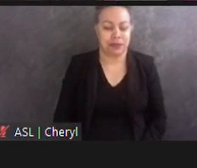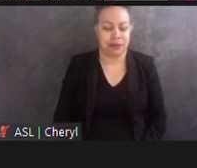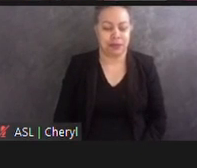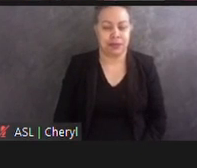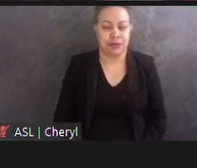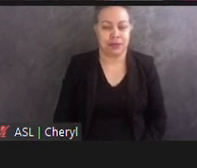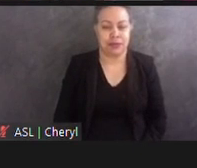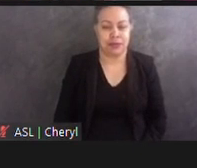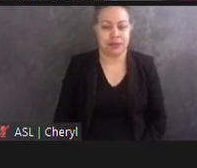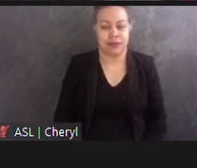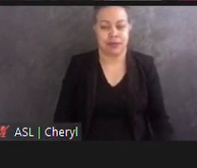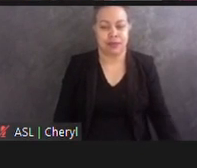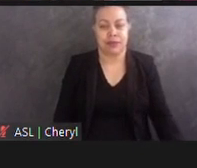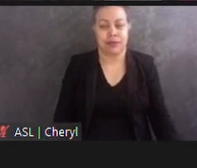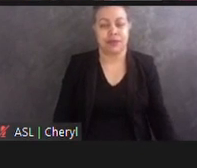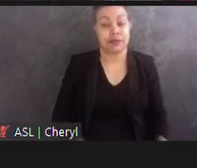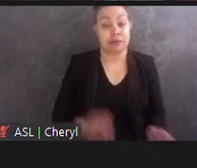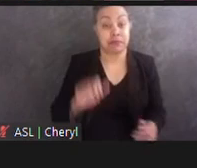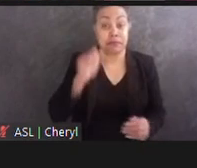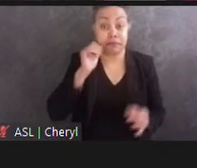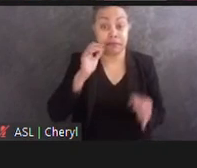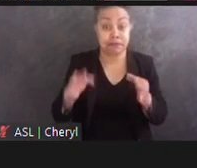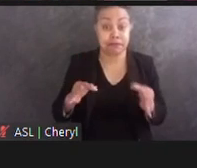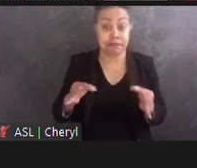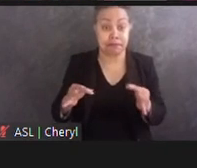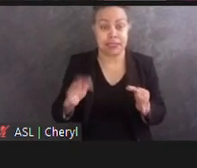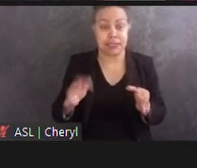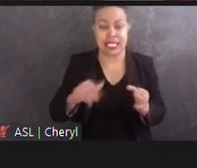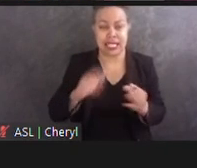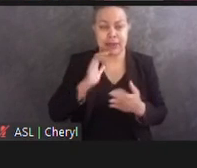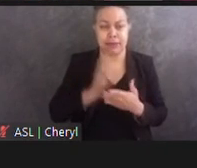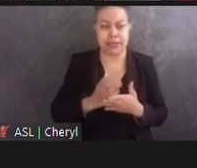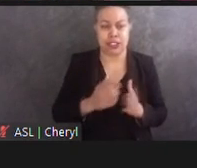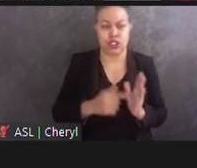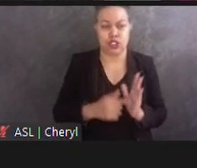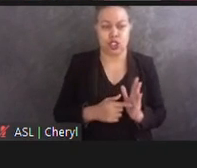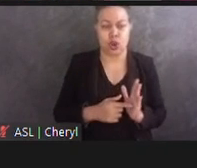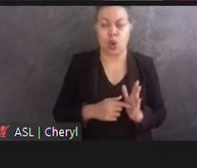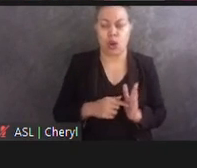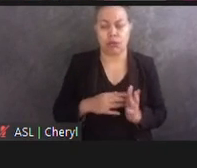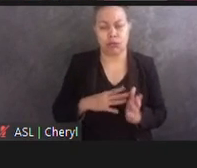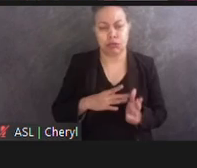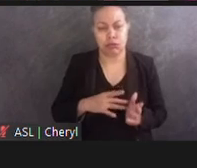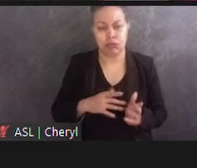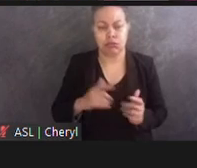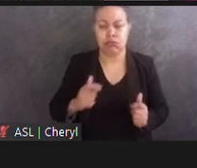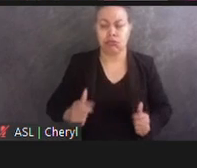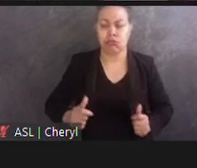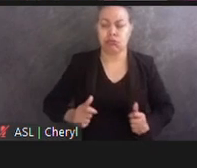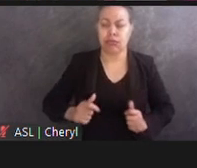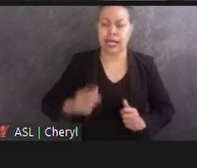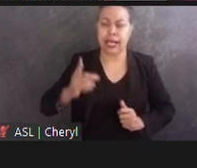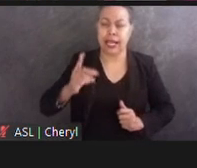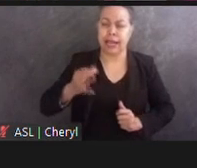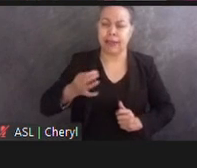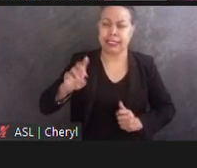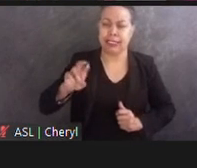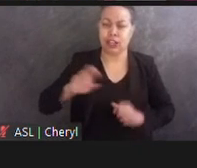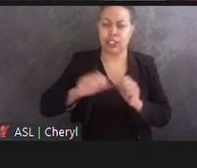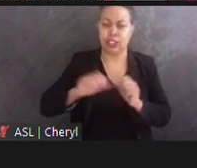Audio description. This picture shows the heroic sized FDR statue with a dog to the side